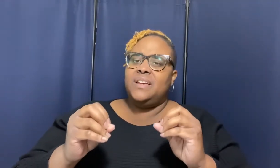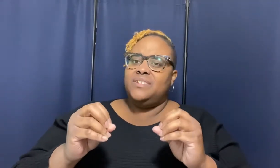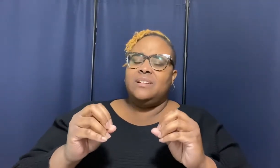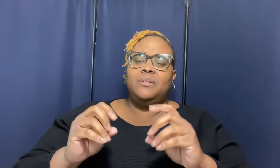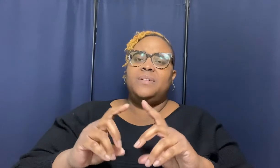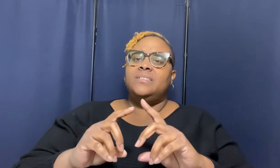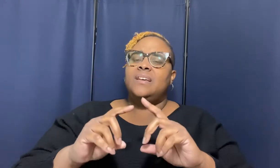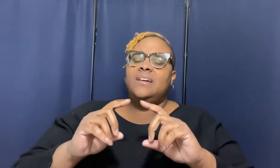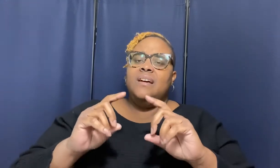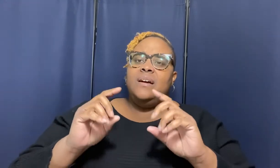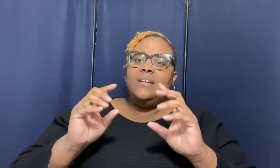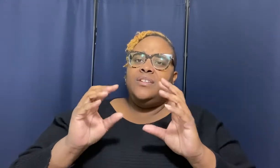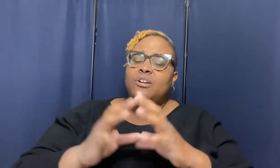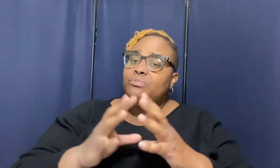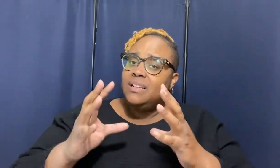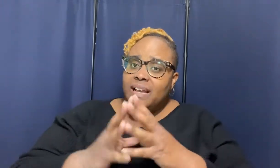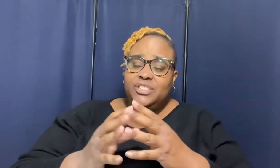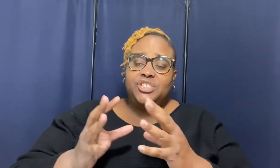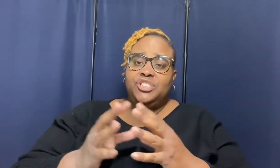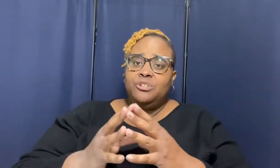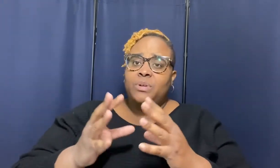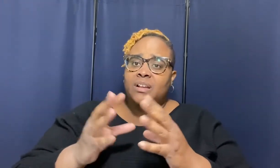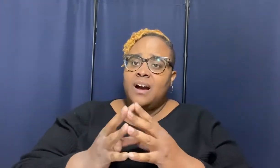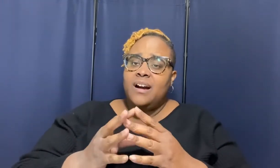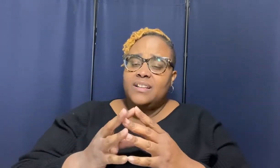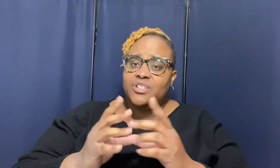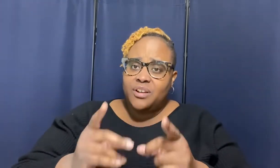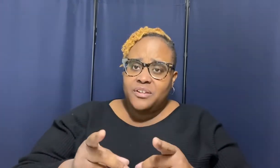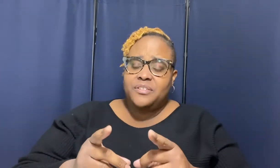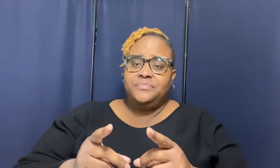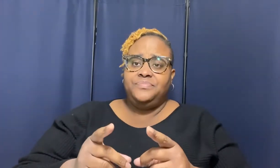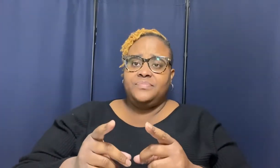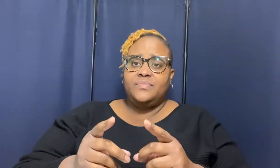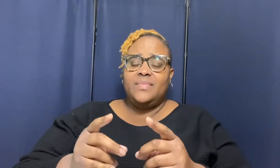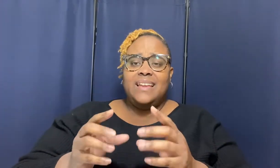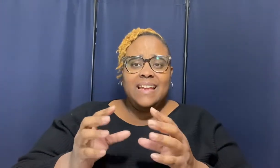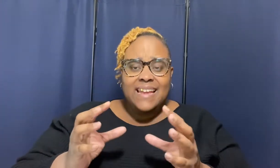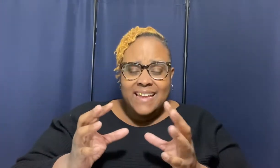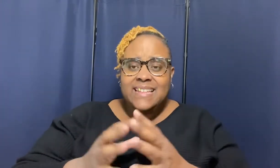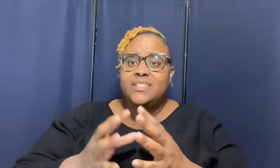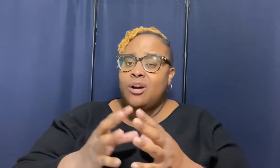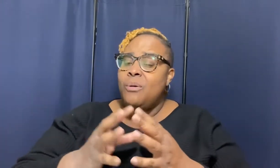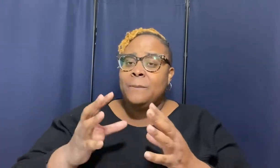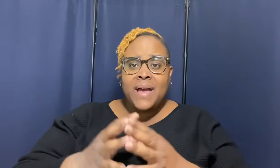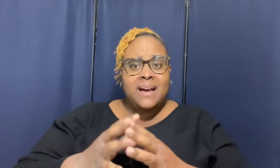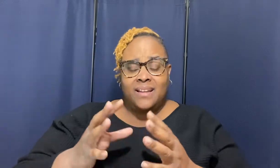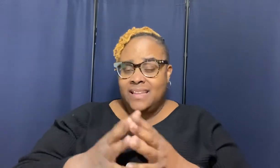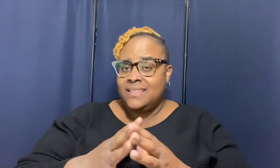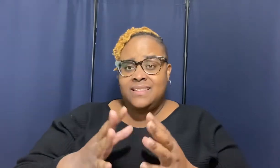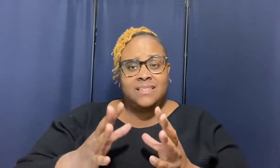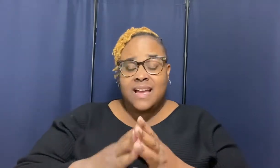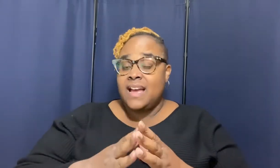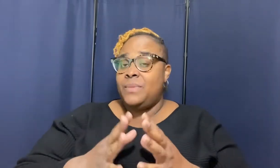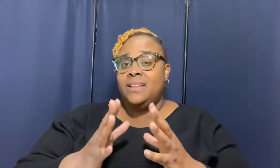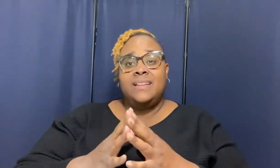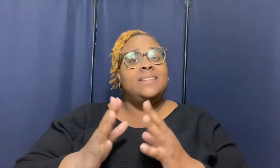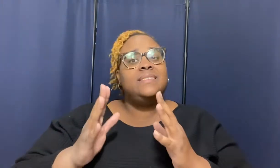you something because your relationship with god sir it's gonna matter in this time and in this